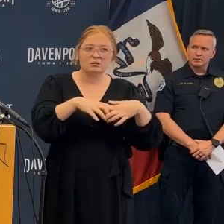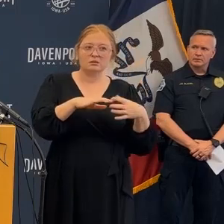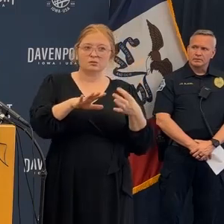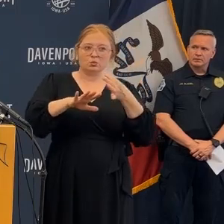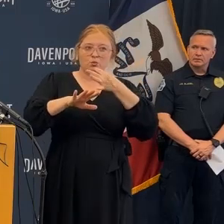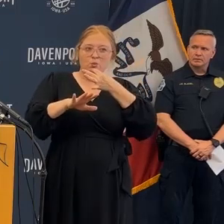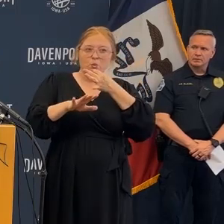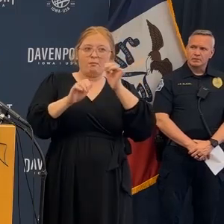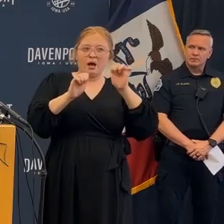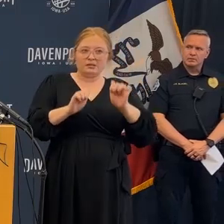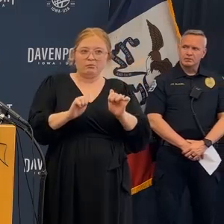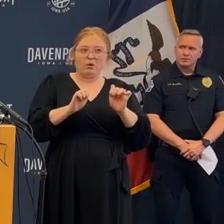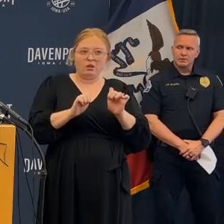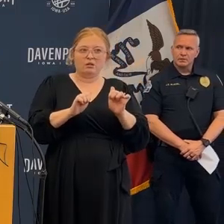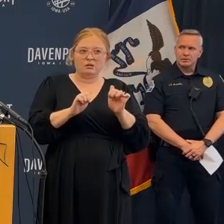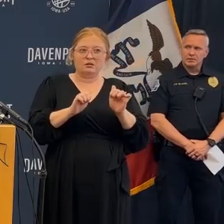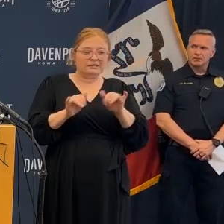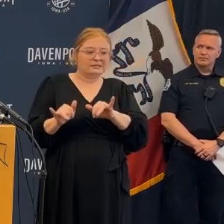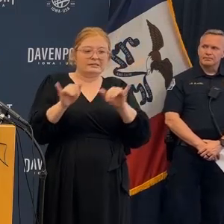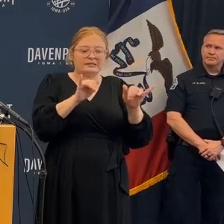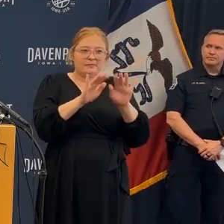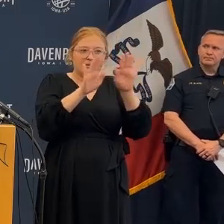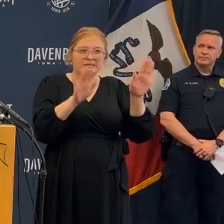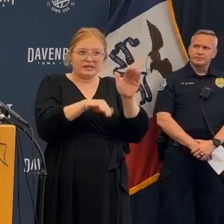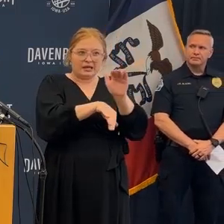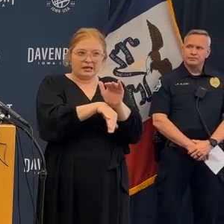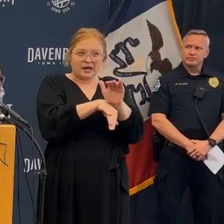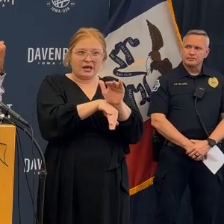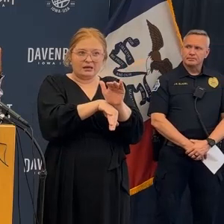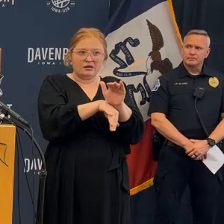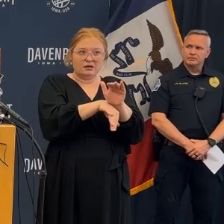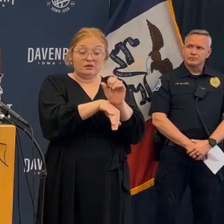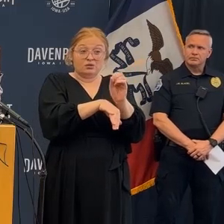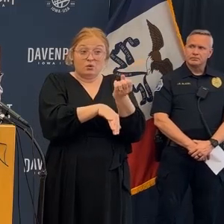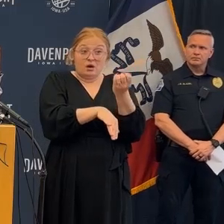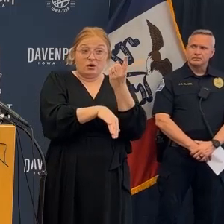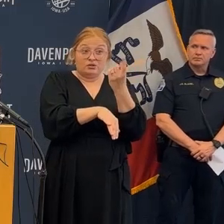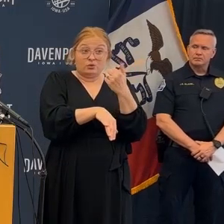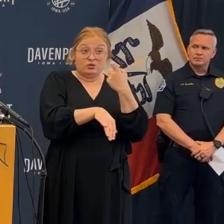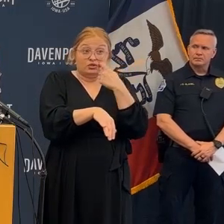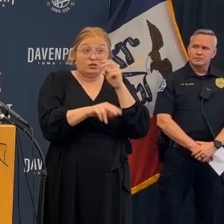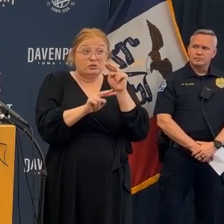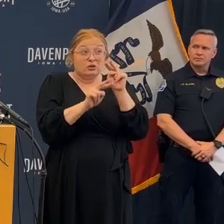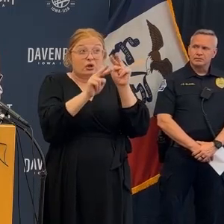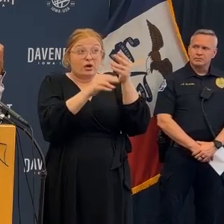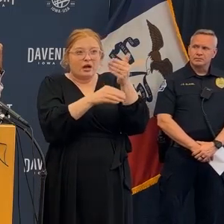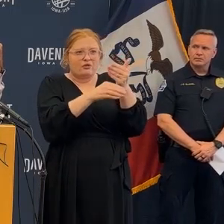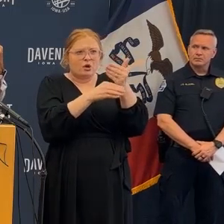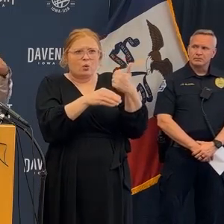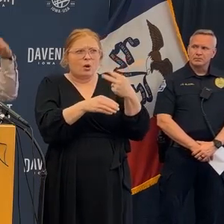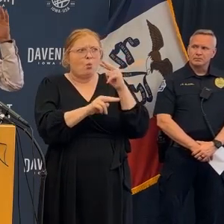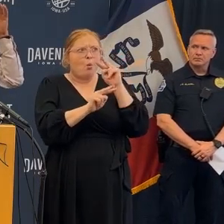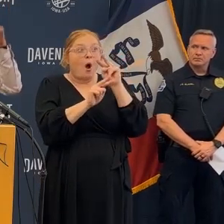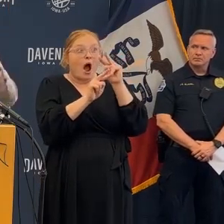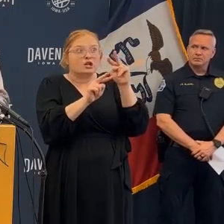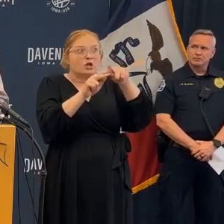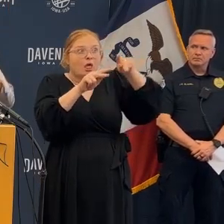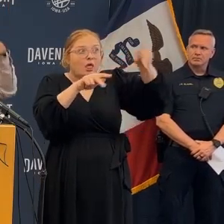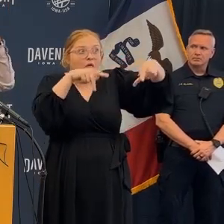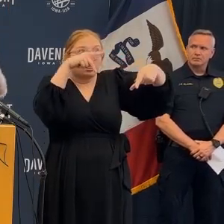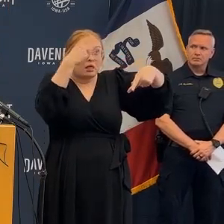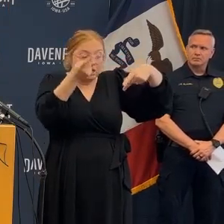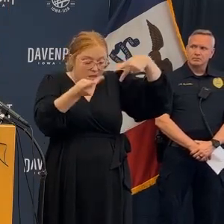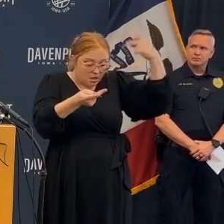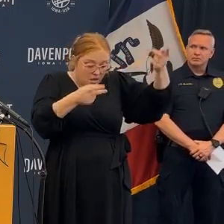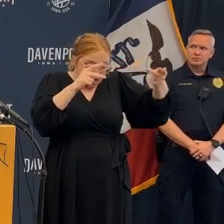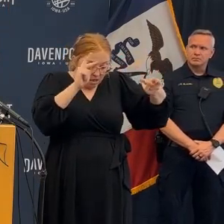is an imminent danger of collapse as it had as it did on Sunday